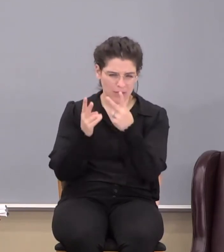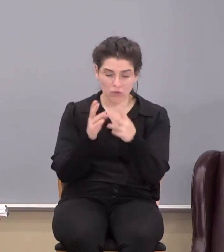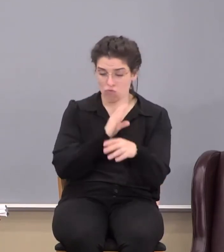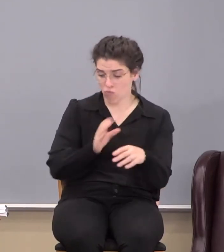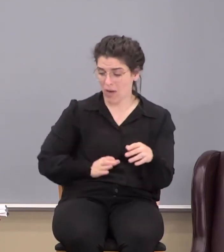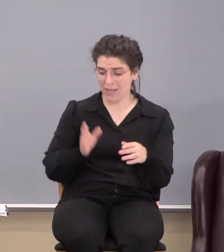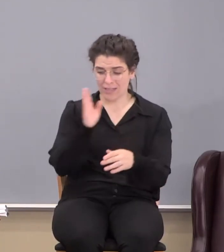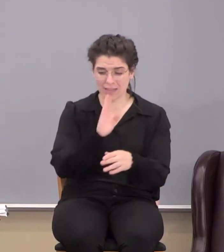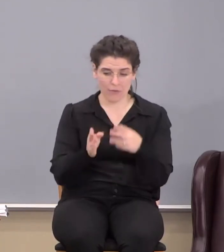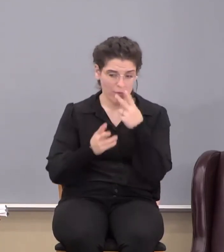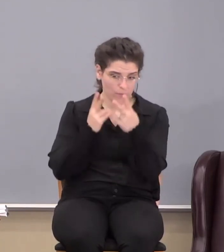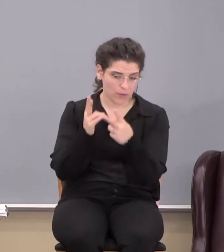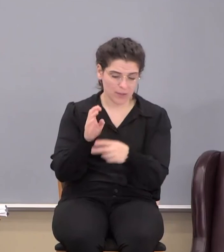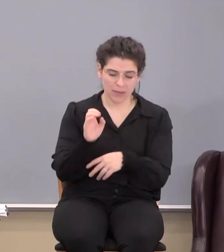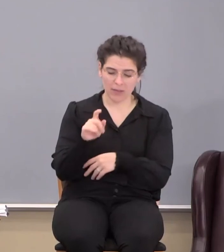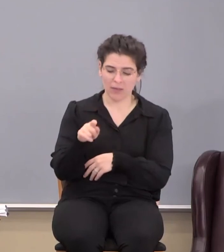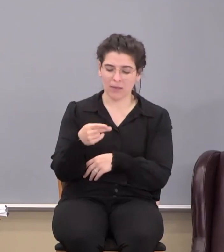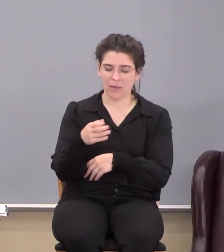They heard from Paul.